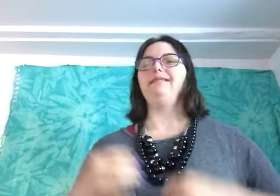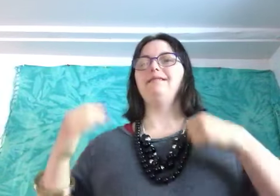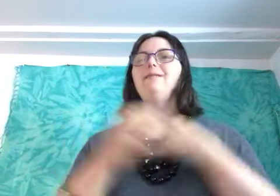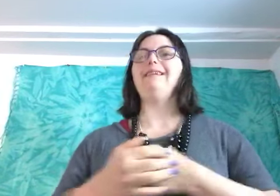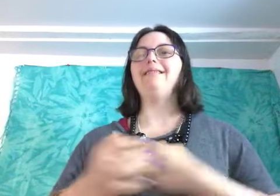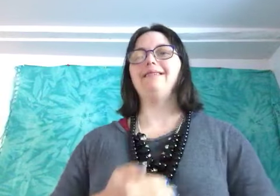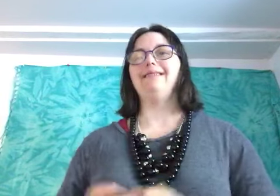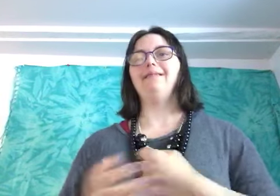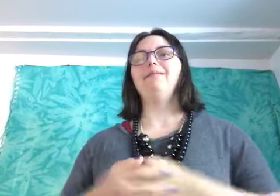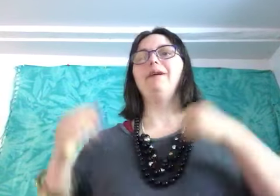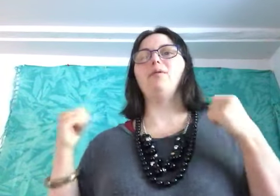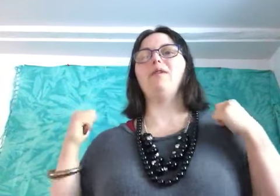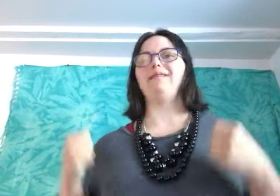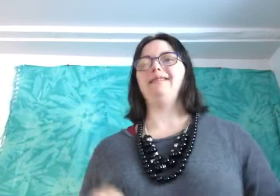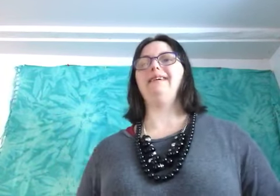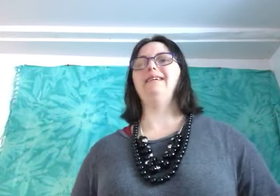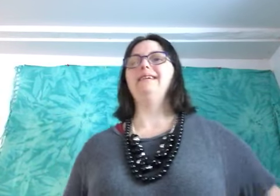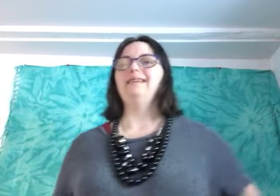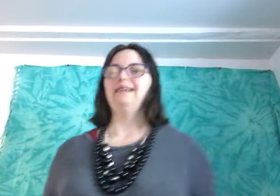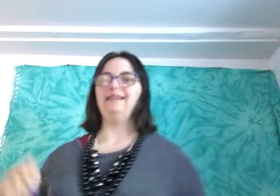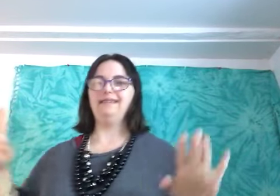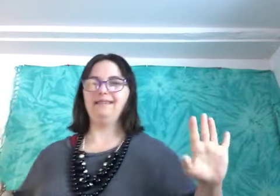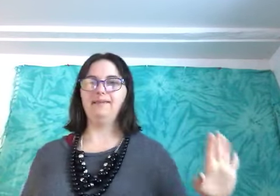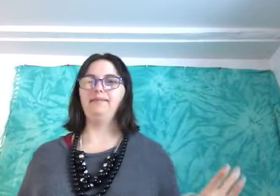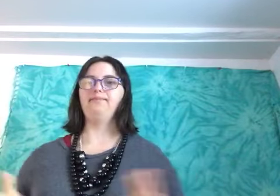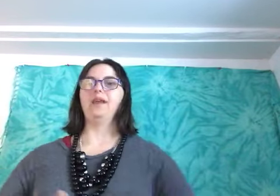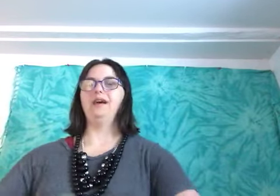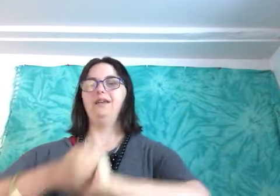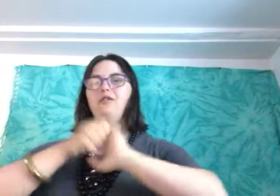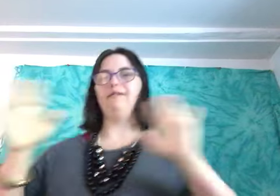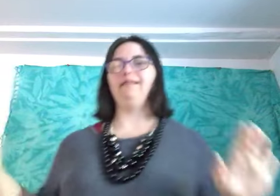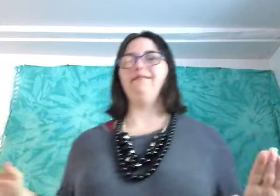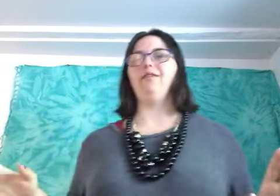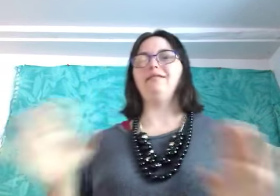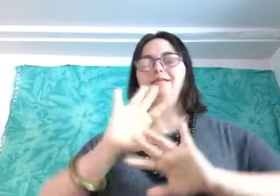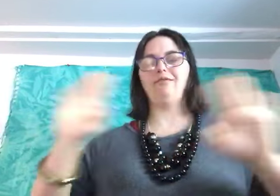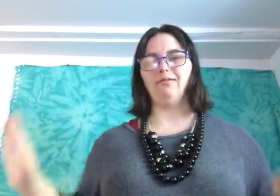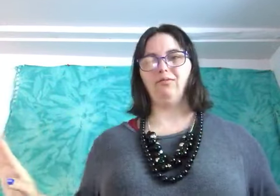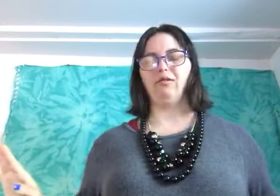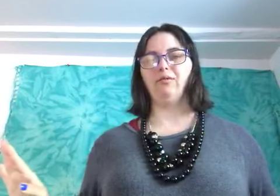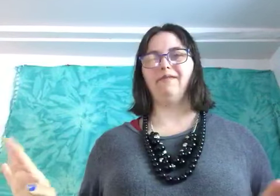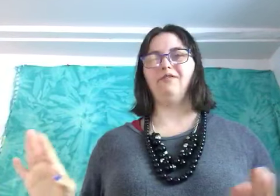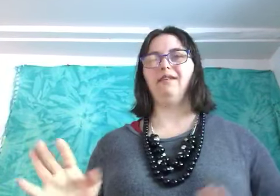something decent that people want to see and um and hopefully the views and subscribers will come eventually